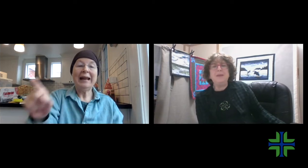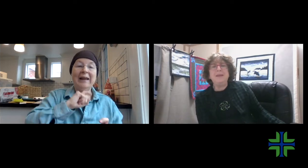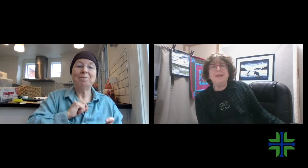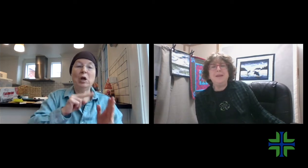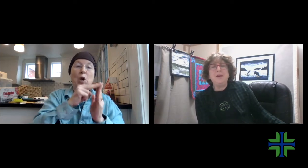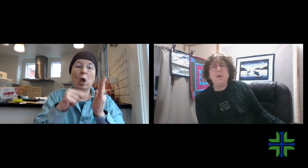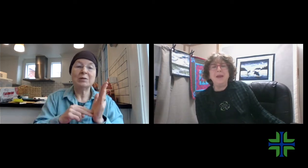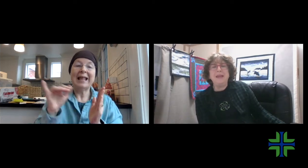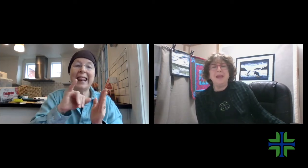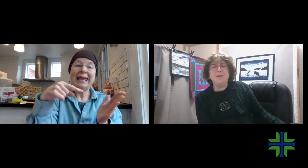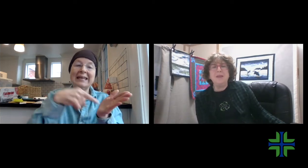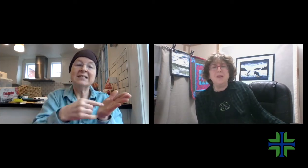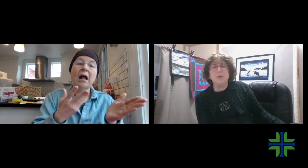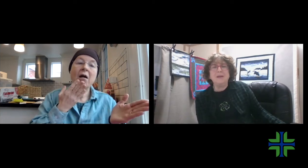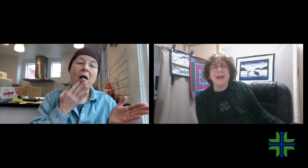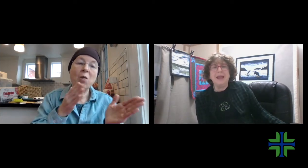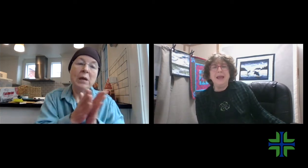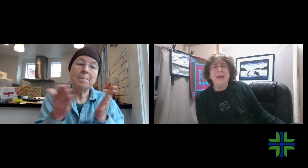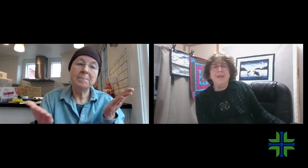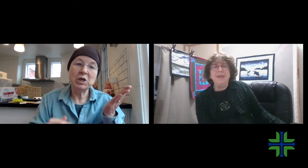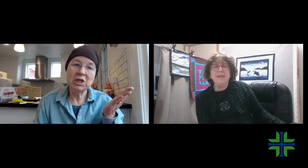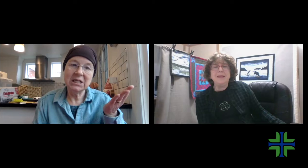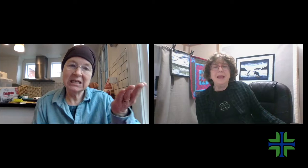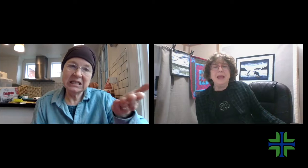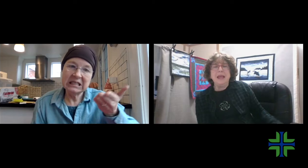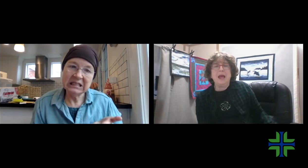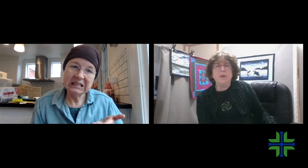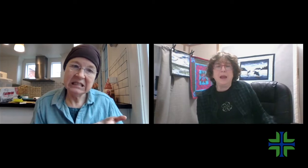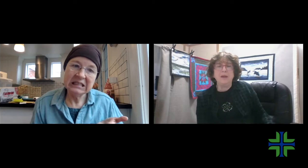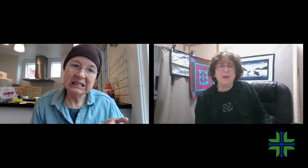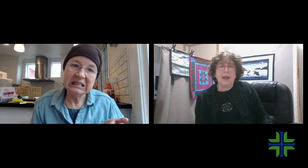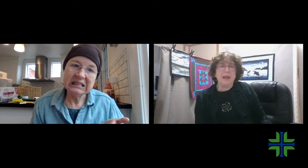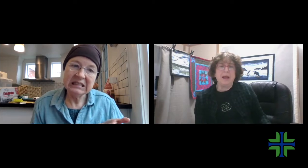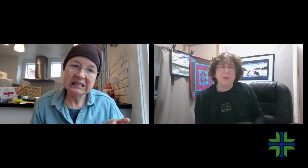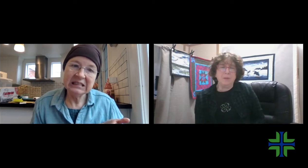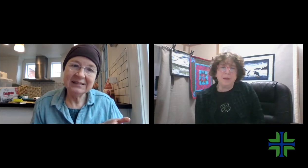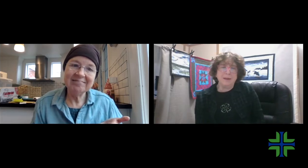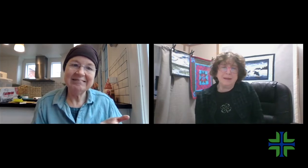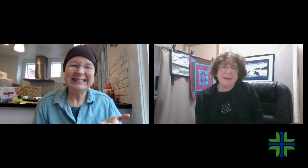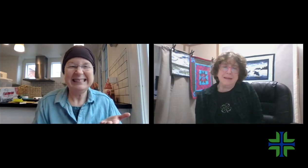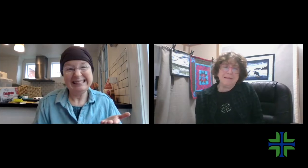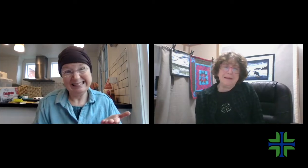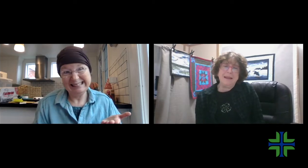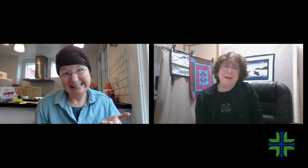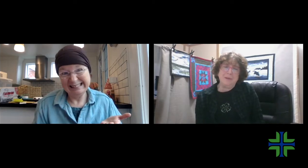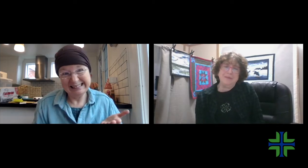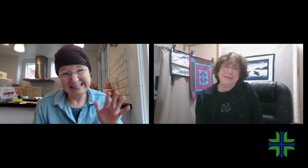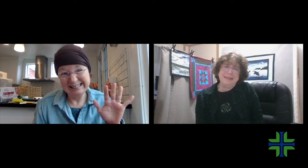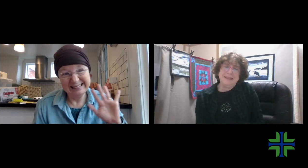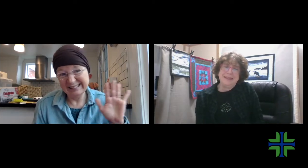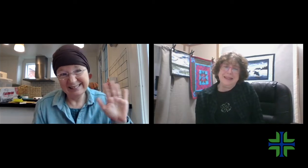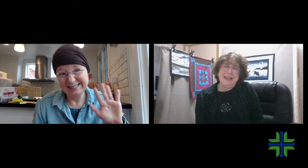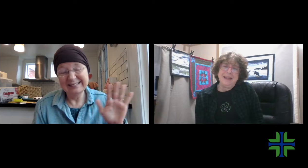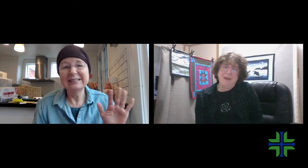to, you don't need to give me the notes like this coloring, like a coloring book. It's like, you